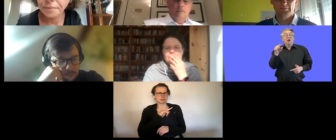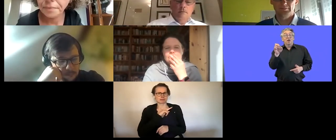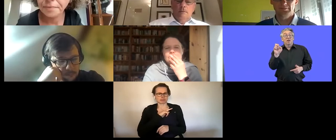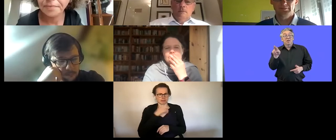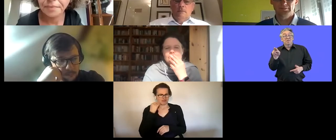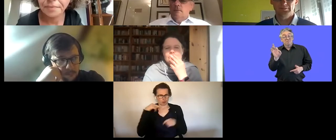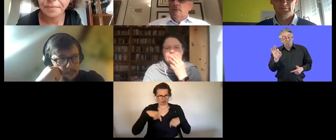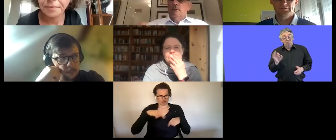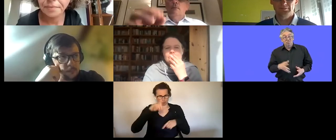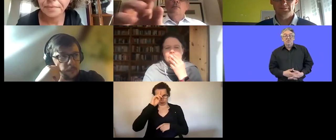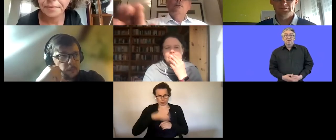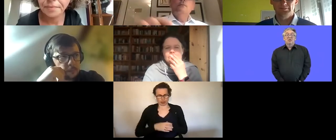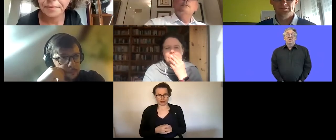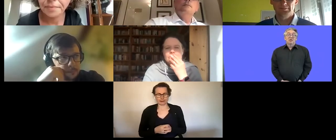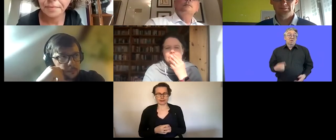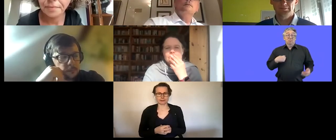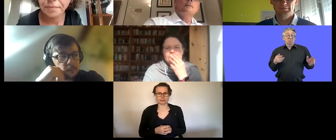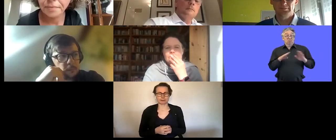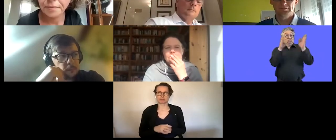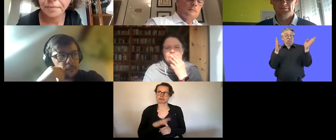um live in germany